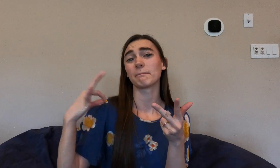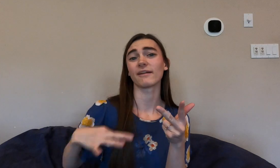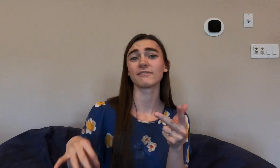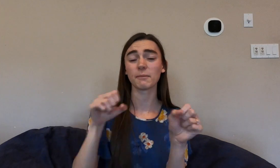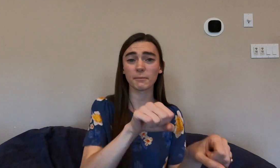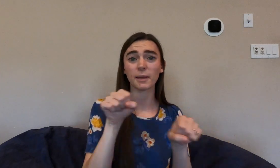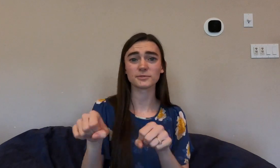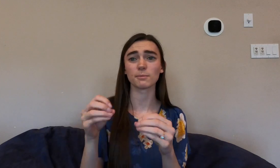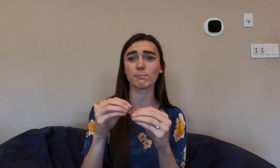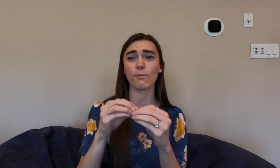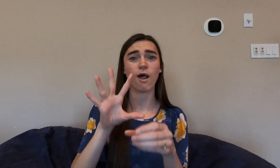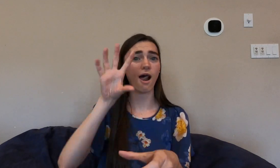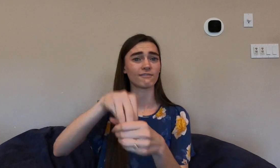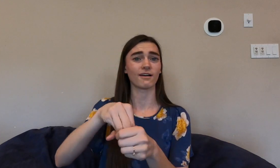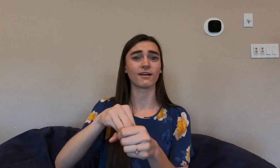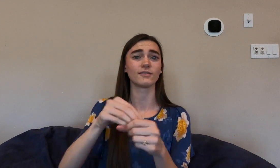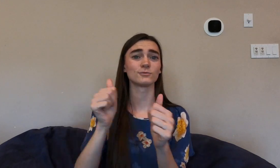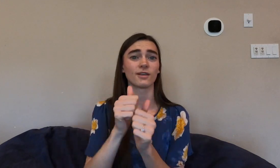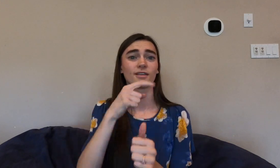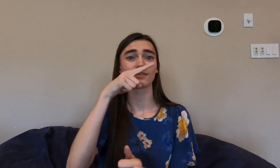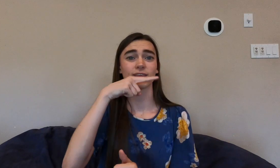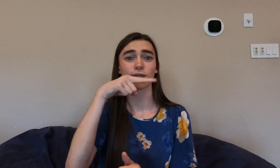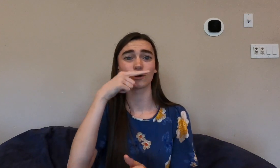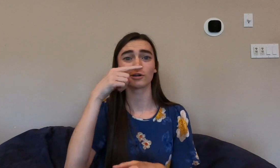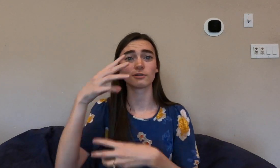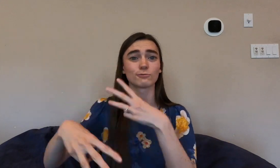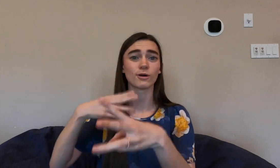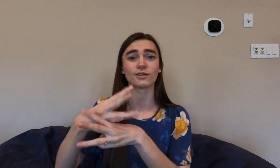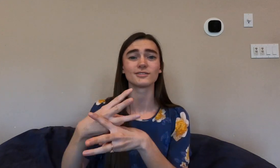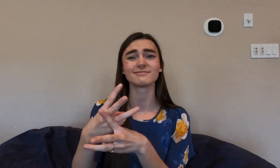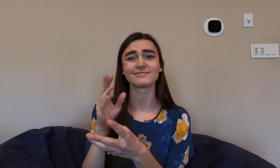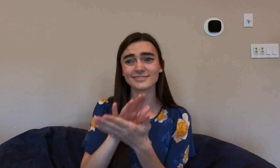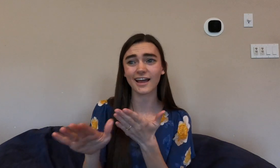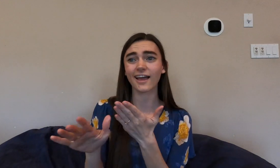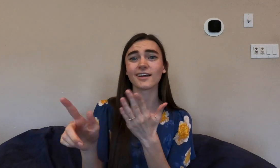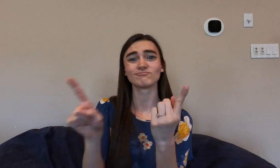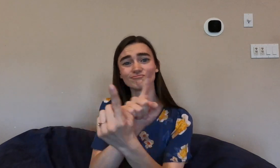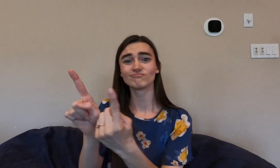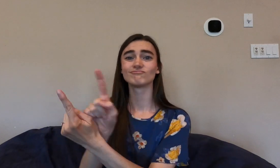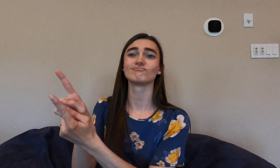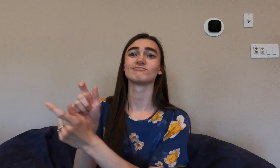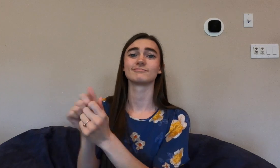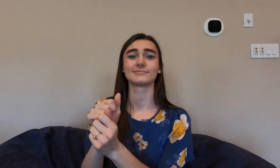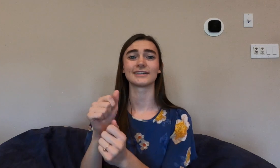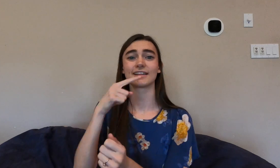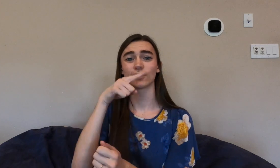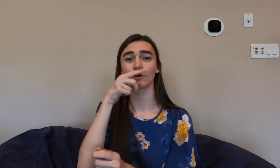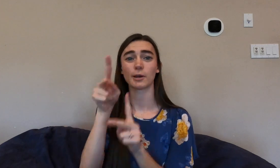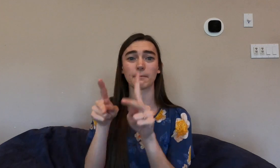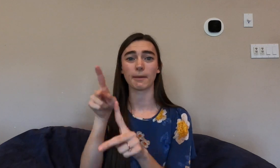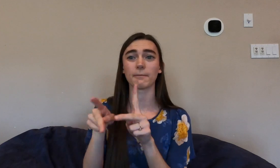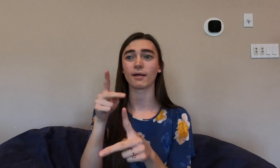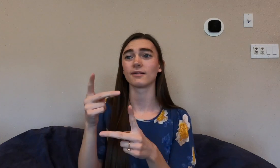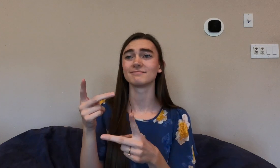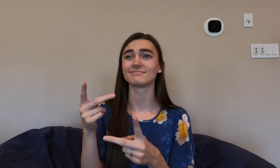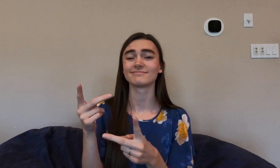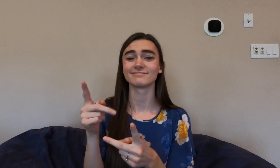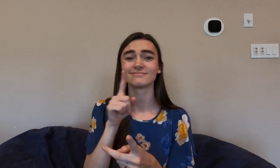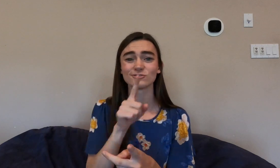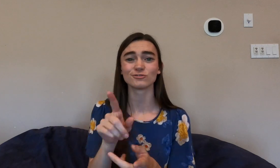Another benefit is I'm more involved with the hearing world. It's nice being able to meet other hearing people.